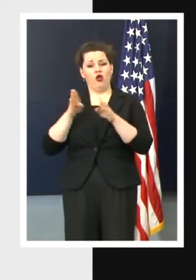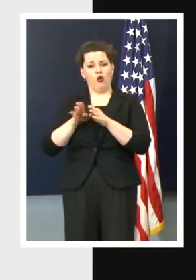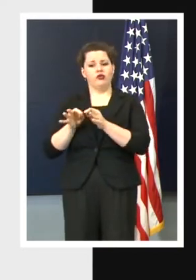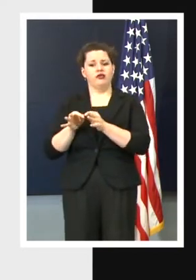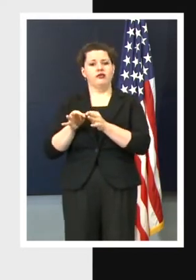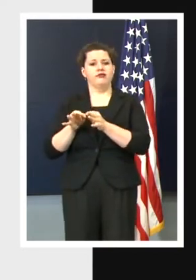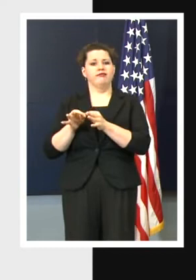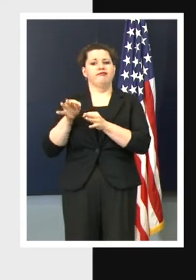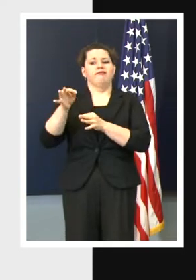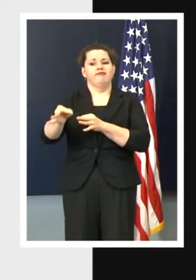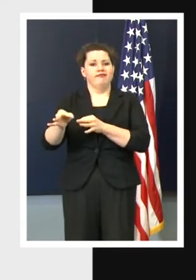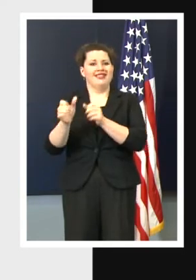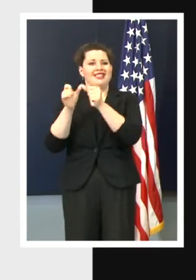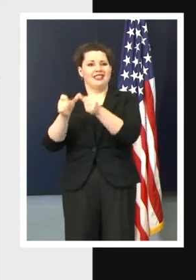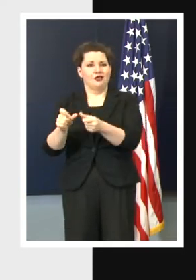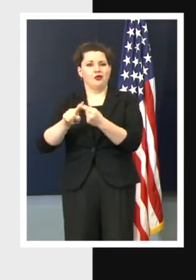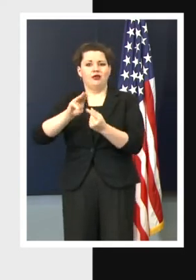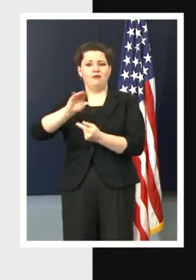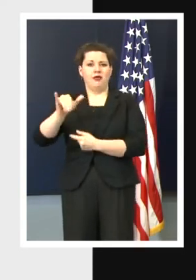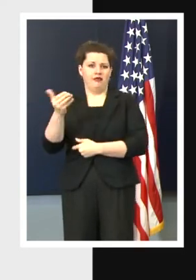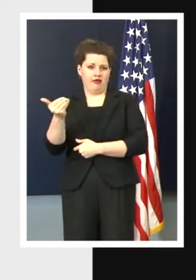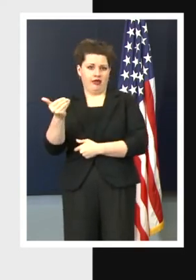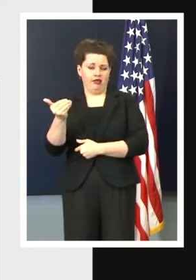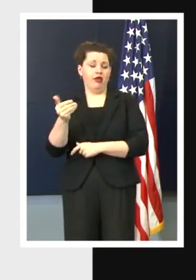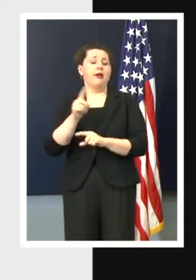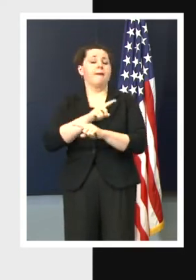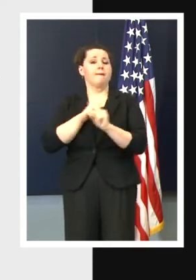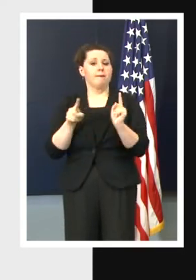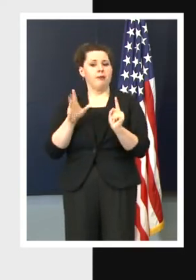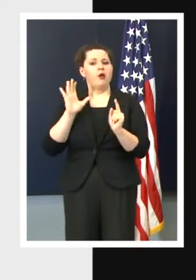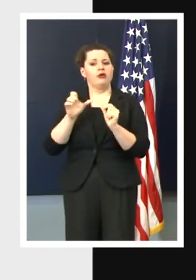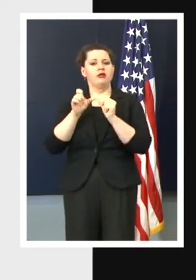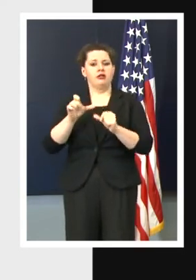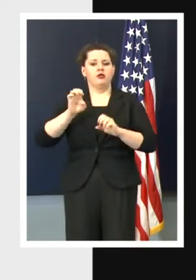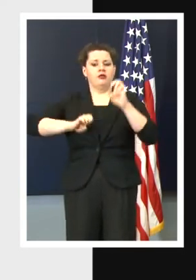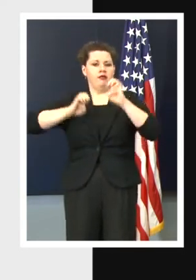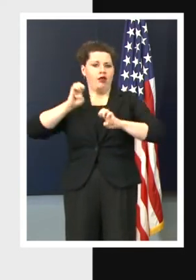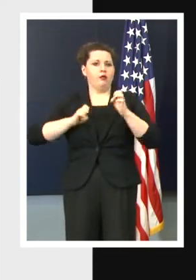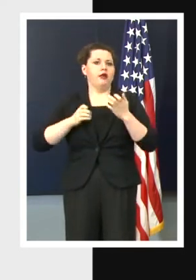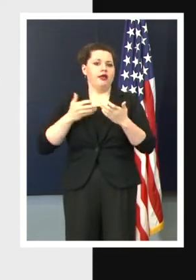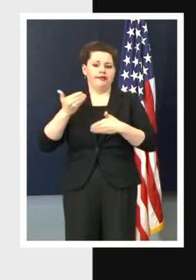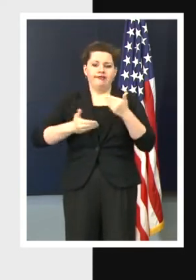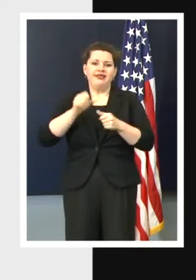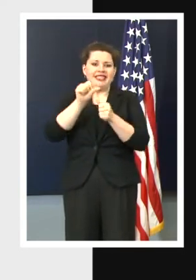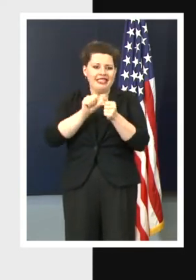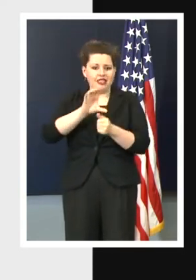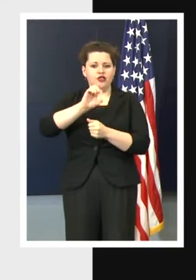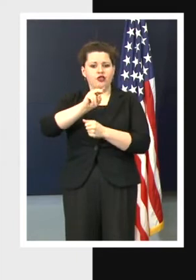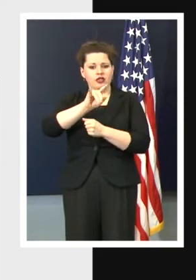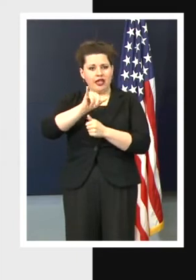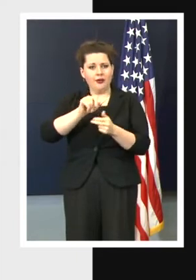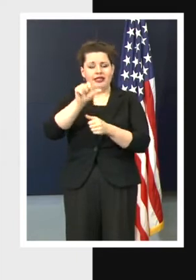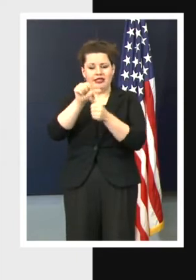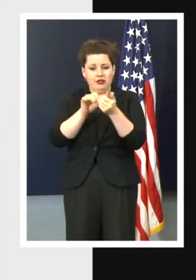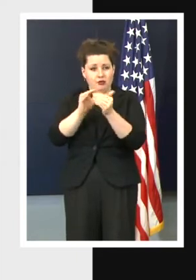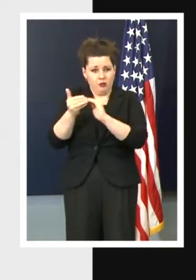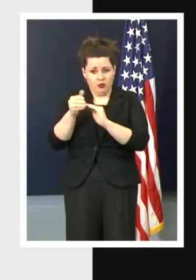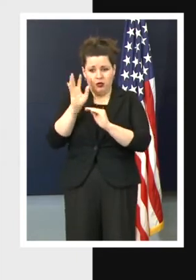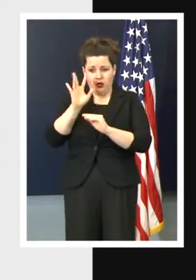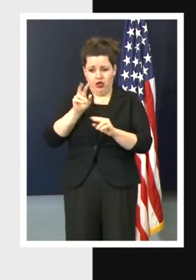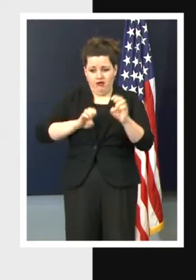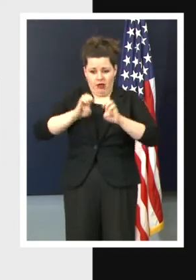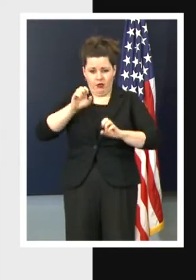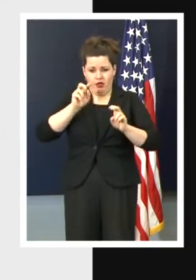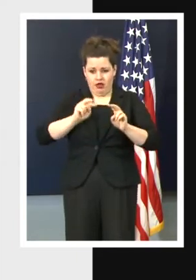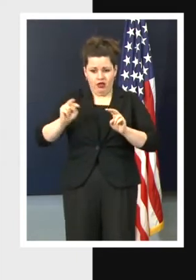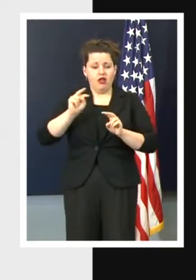will go through May 15th, but we're going to continue to evaluate, you know, county by county and community by community. And as we're